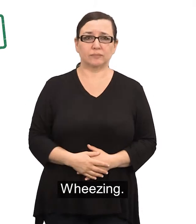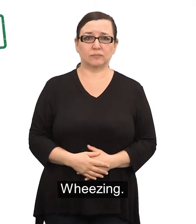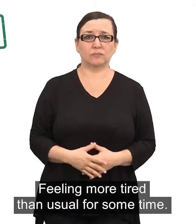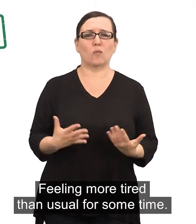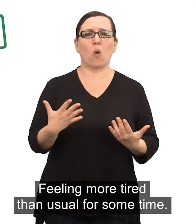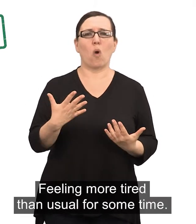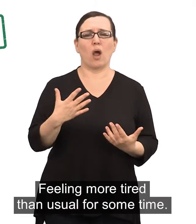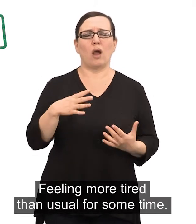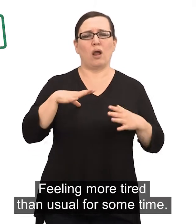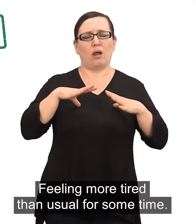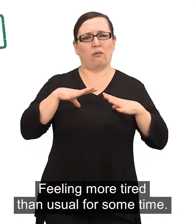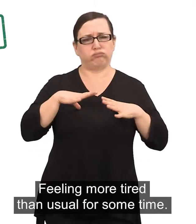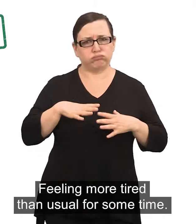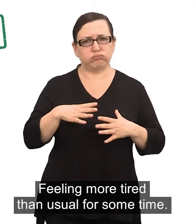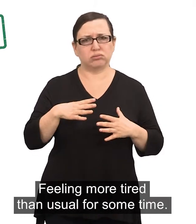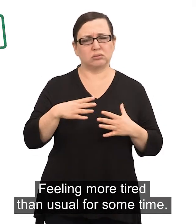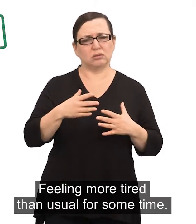Feeling more tired than usual for some time.